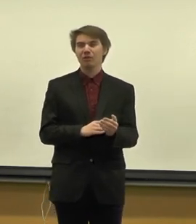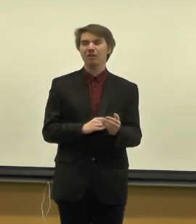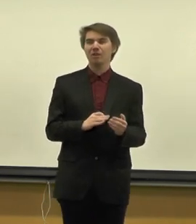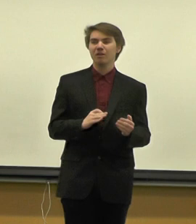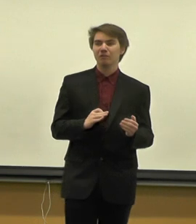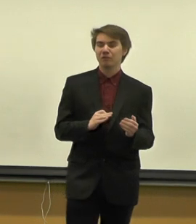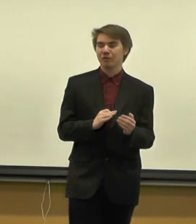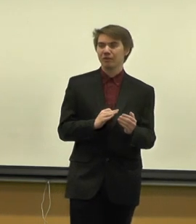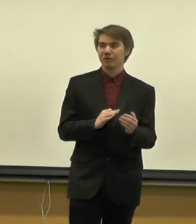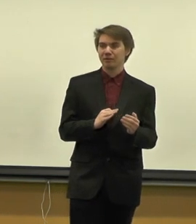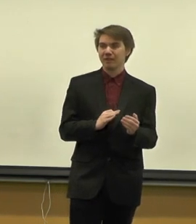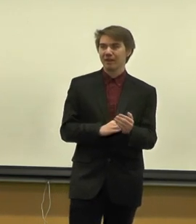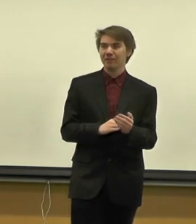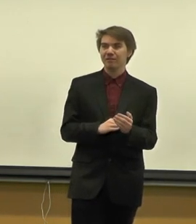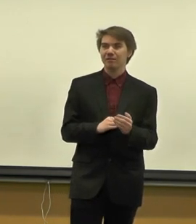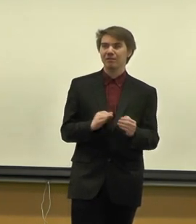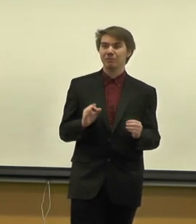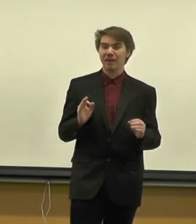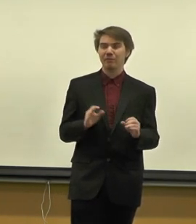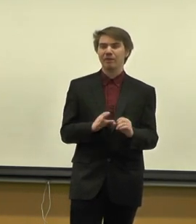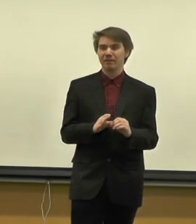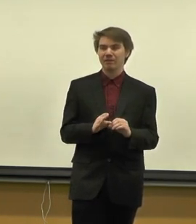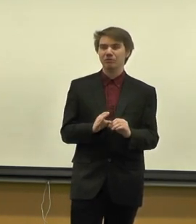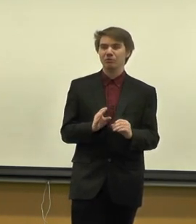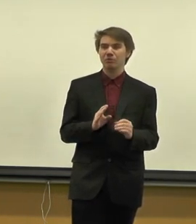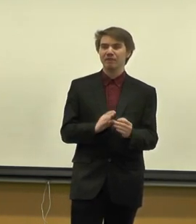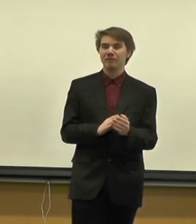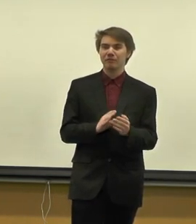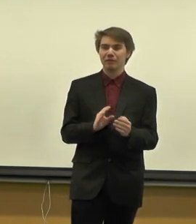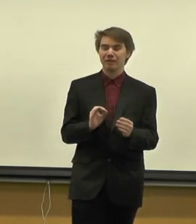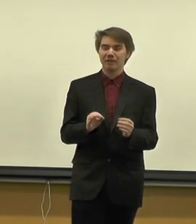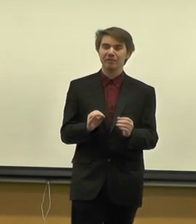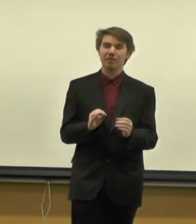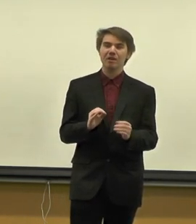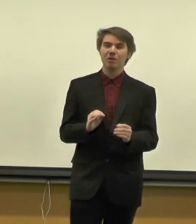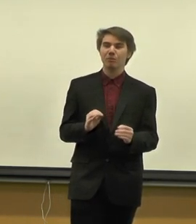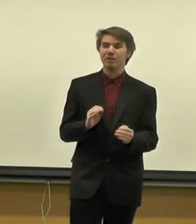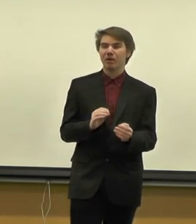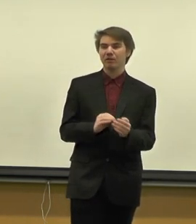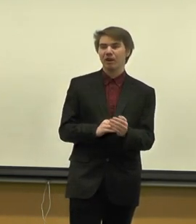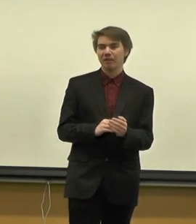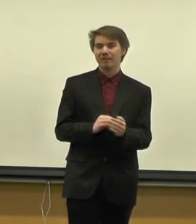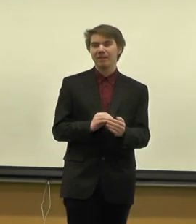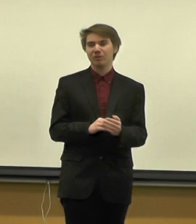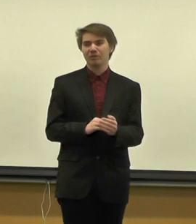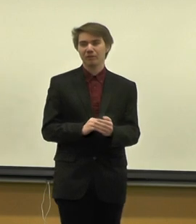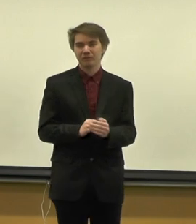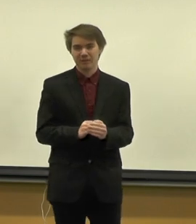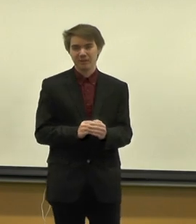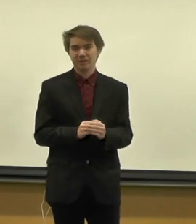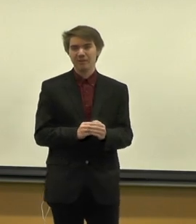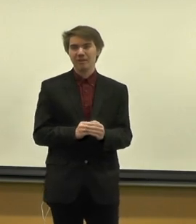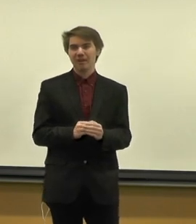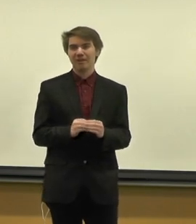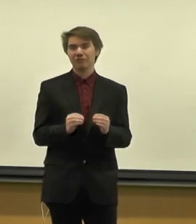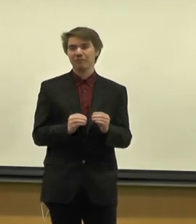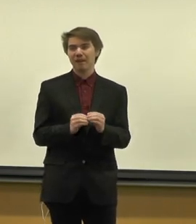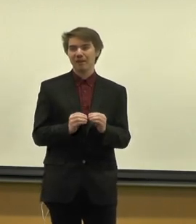for kids, the residential school deaf for kids, would be called Gallaudet University. And from there,